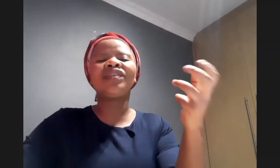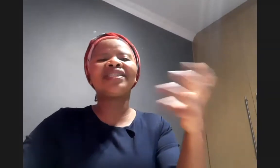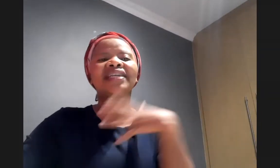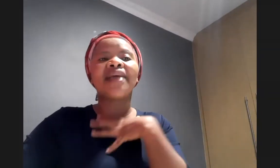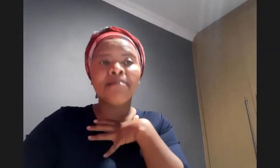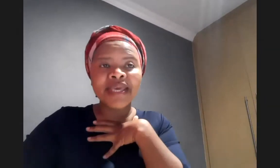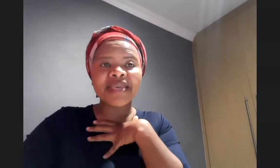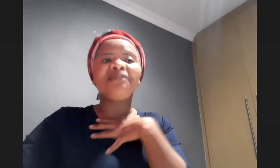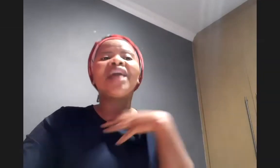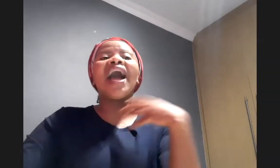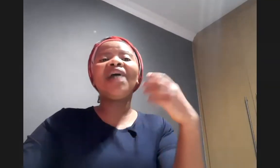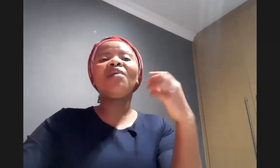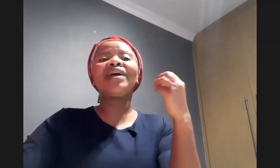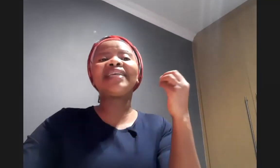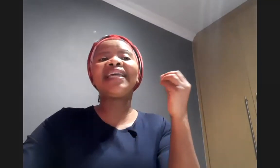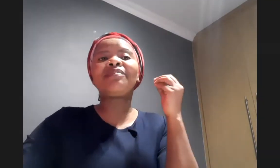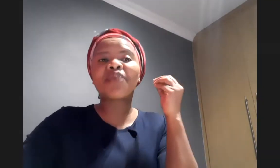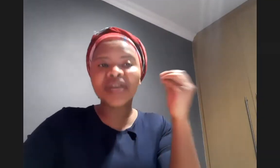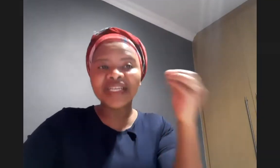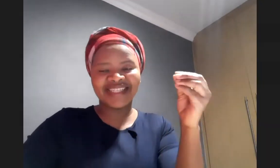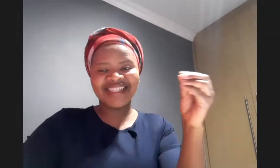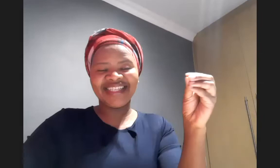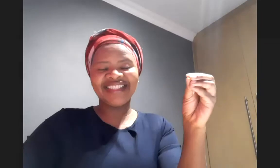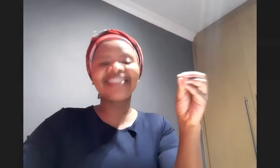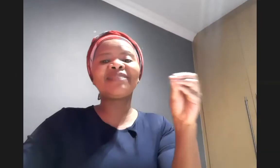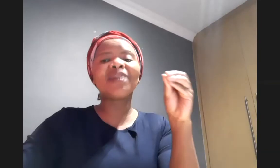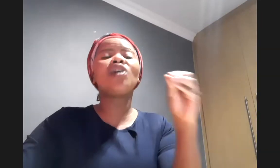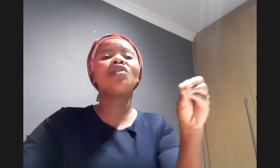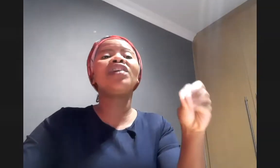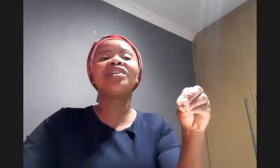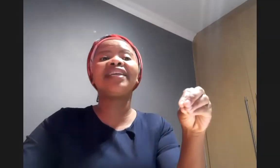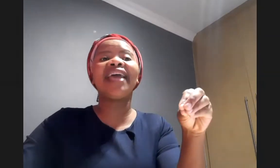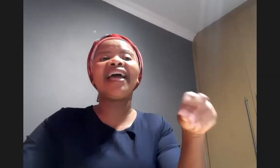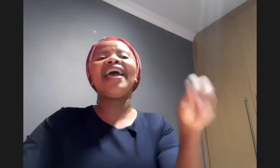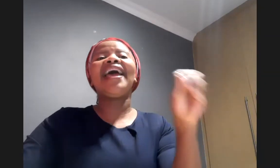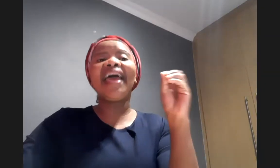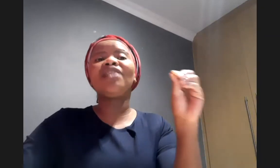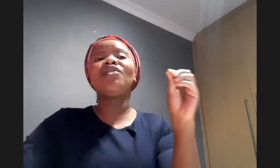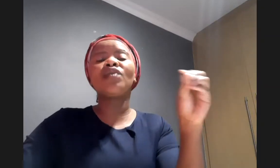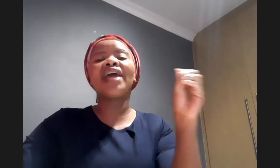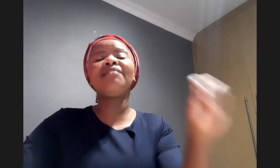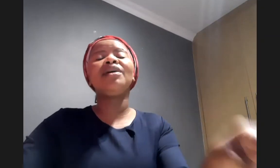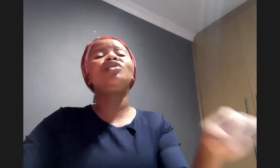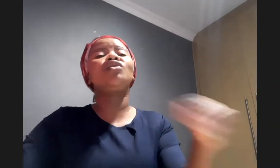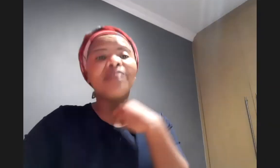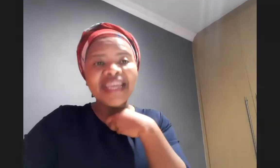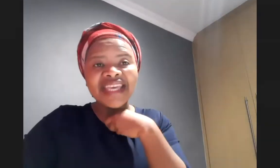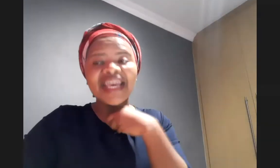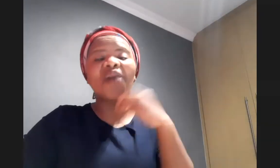visited me i was in prison jesus is being controversial here and you came to me when